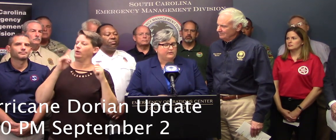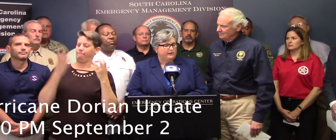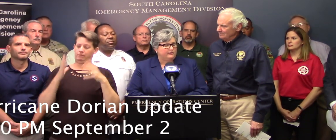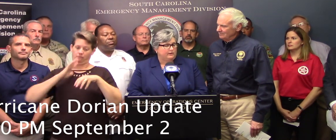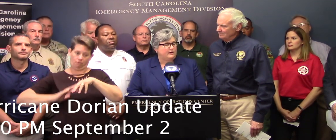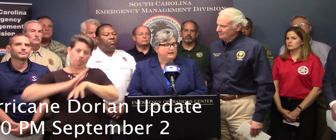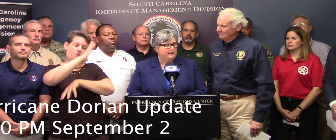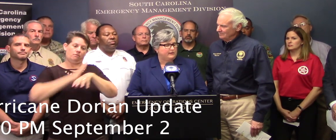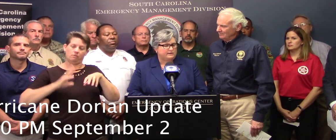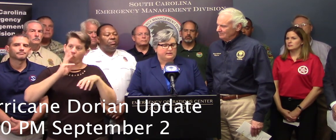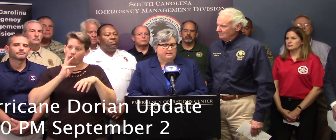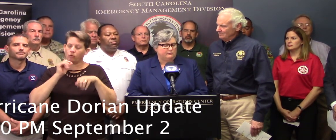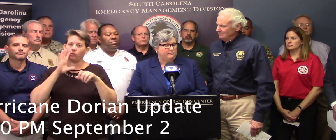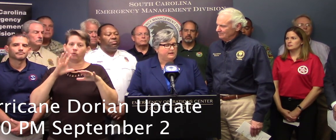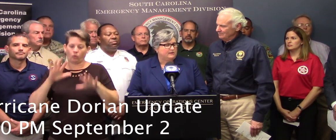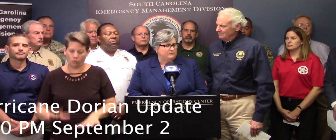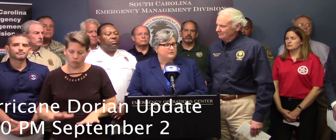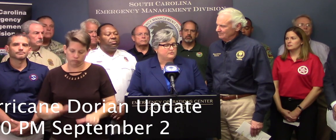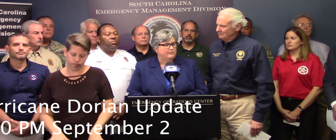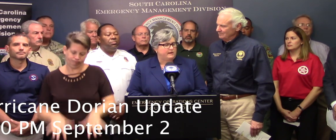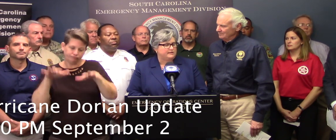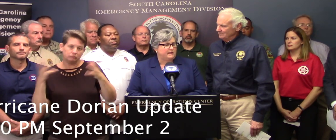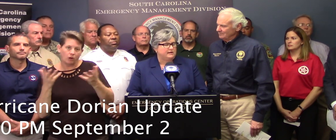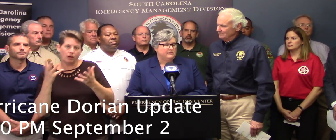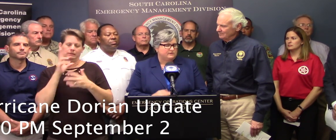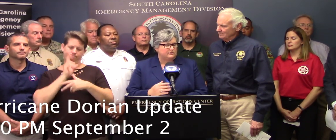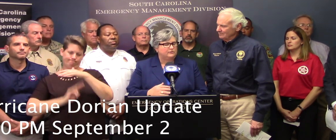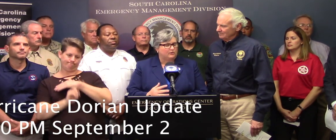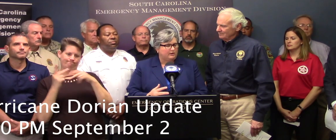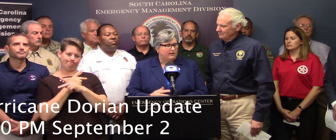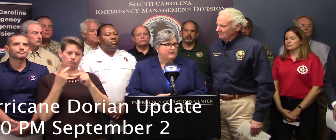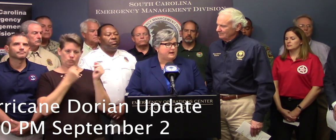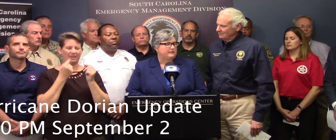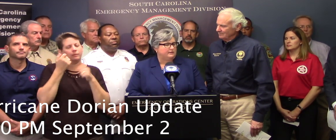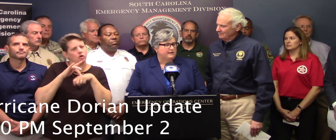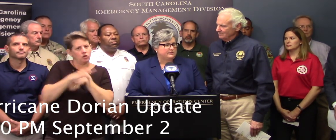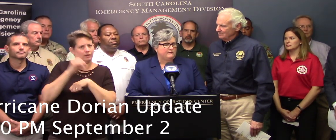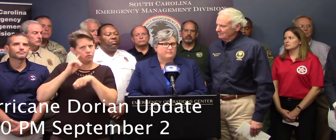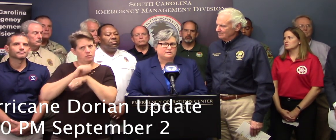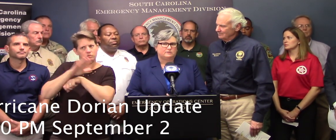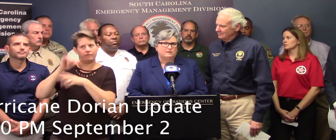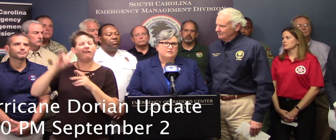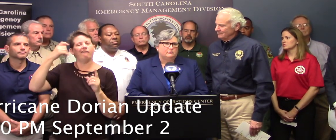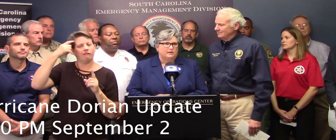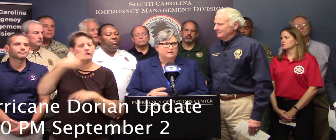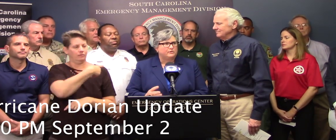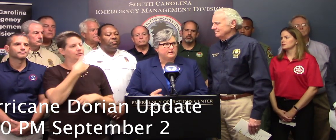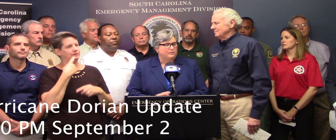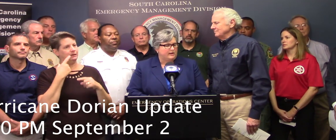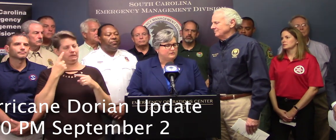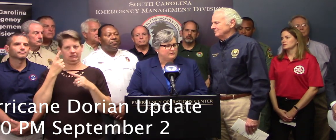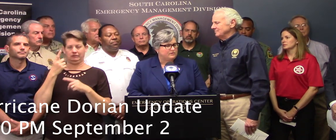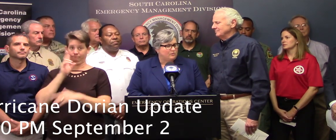flooding or low lying areas and what mitigation measures we may take. Still a little early on that. As the Governor mentioned, with the